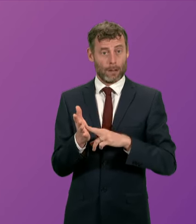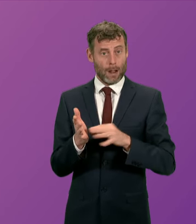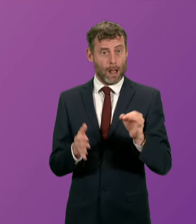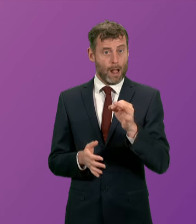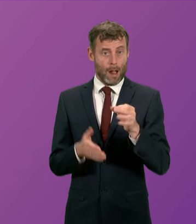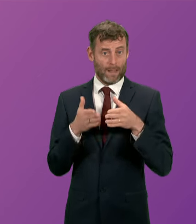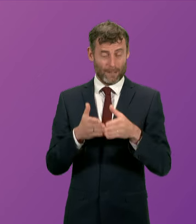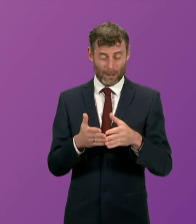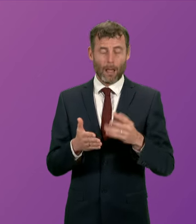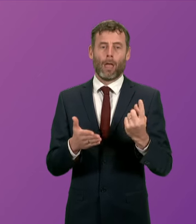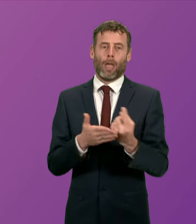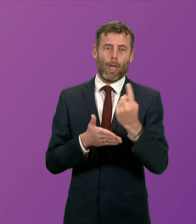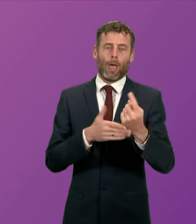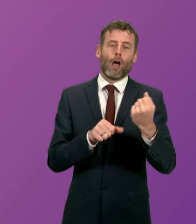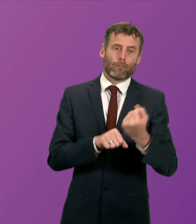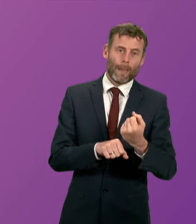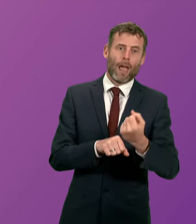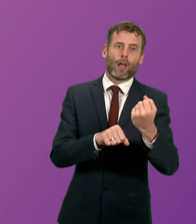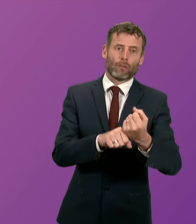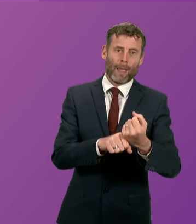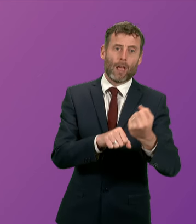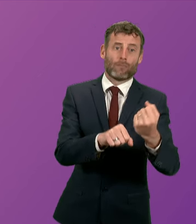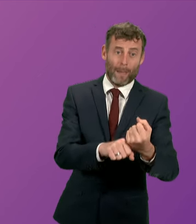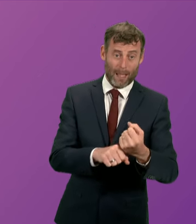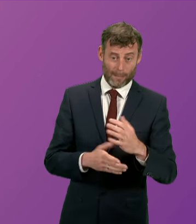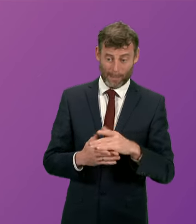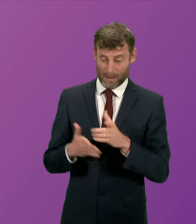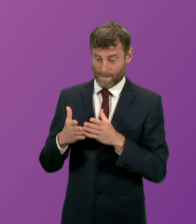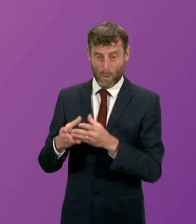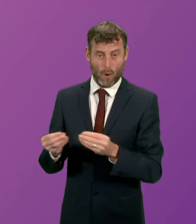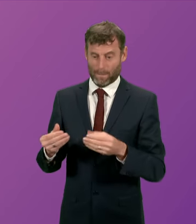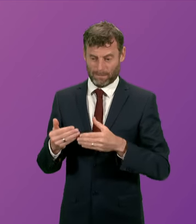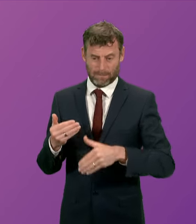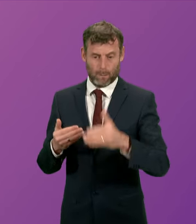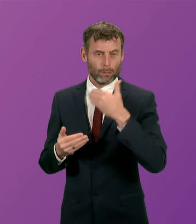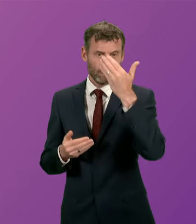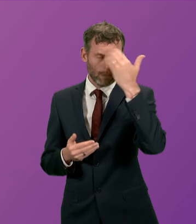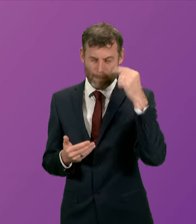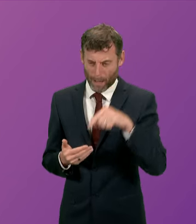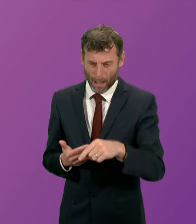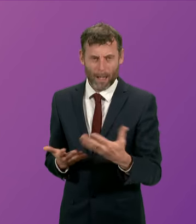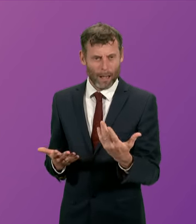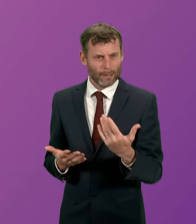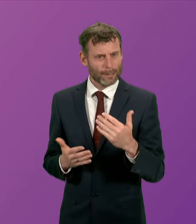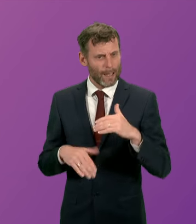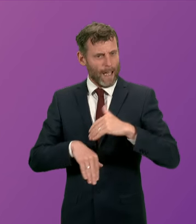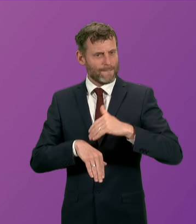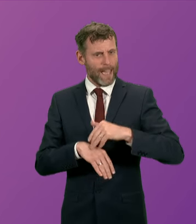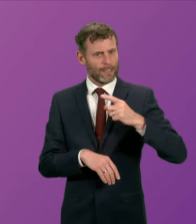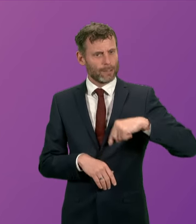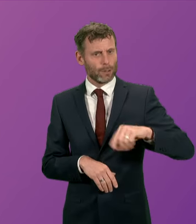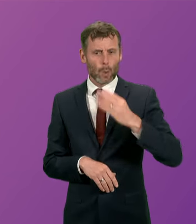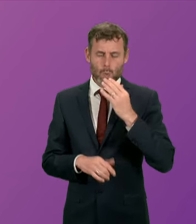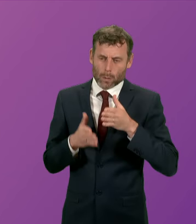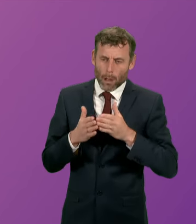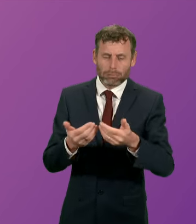repairs and is due to be out of action for most of the summer I hope the First Minister will understand the disruption this is having on our